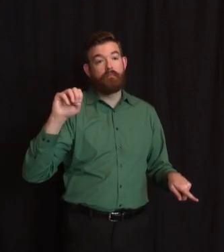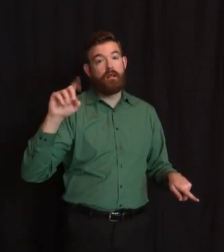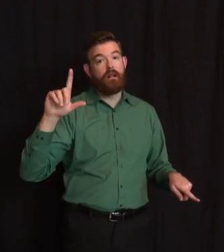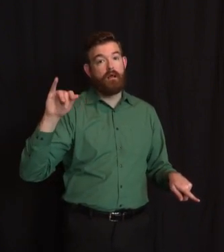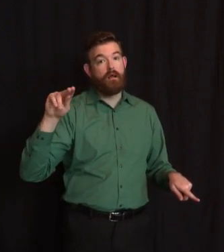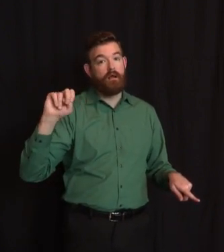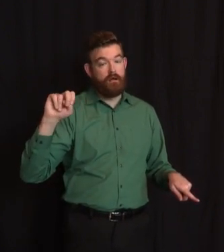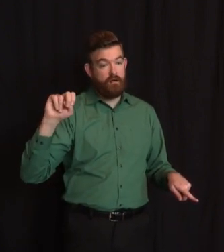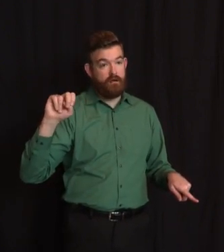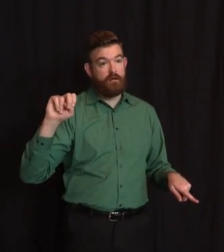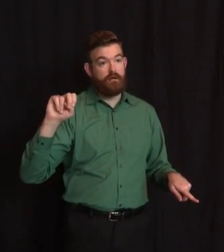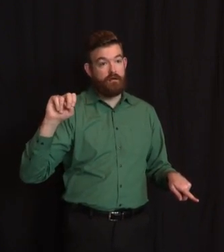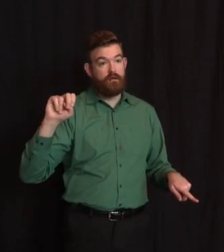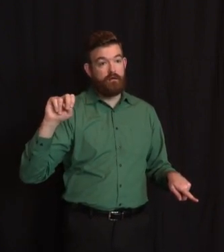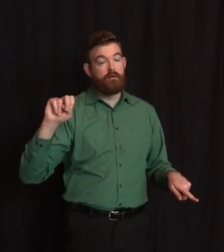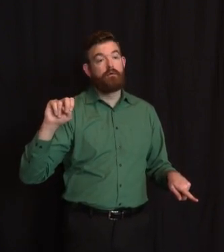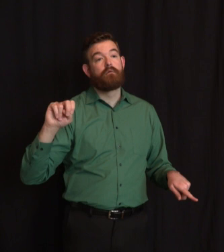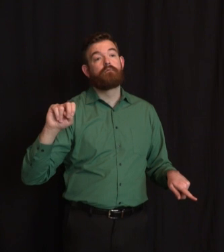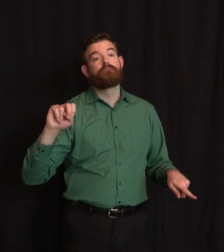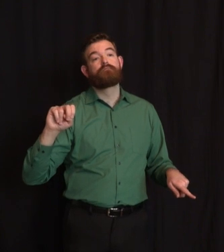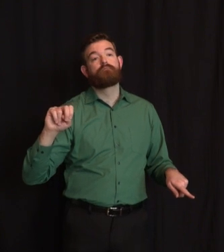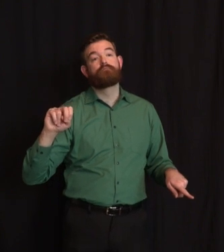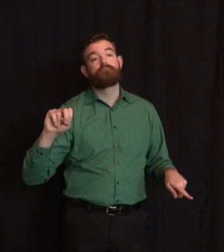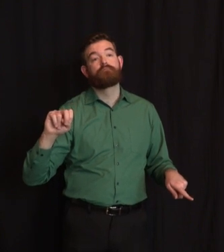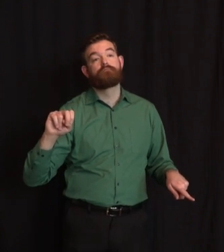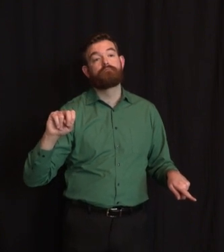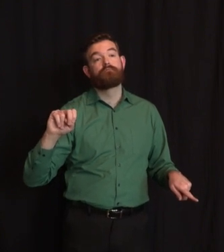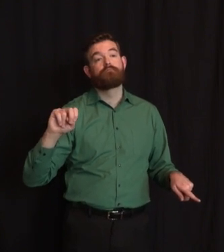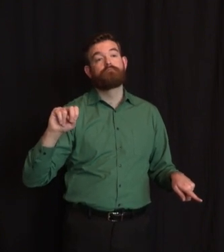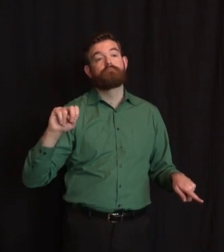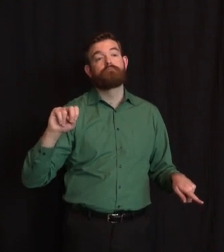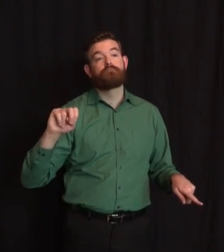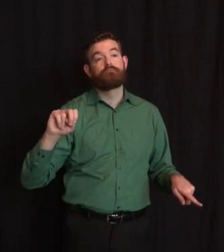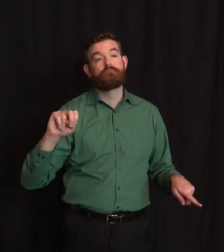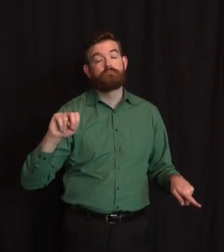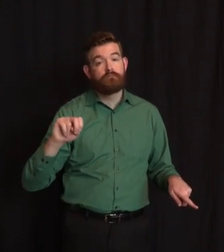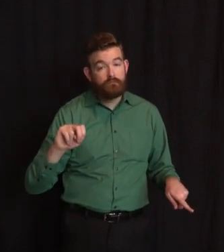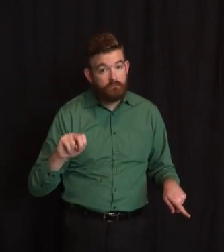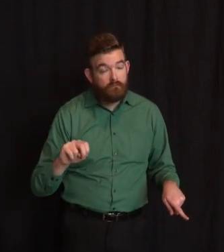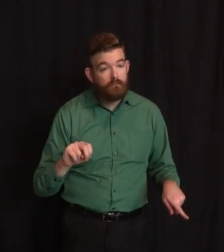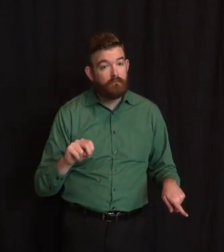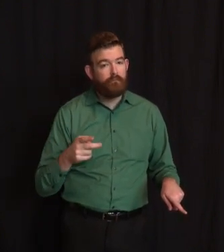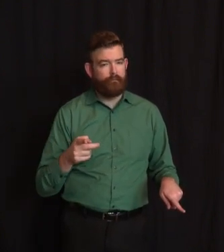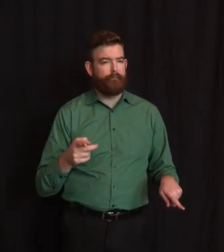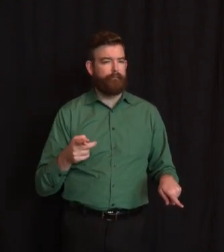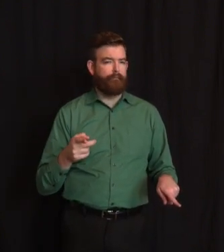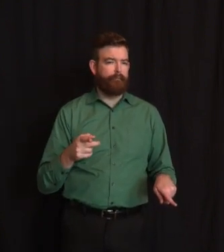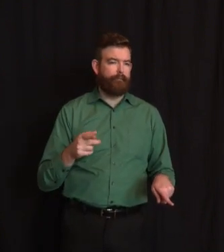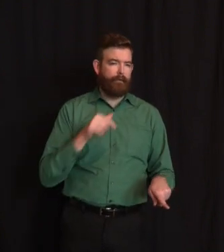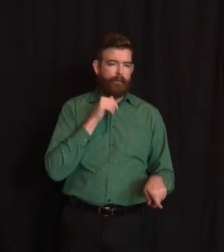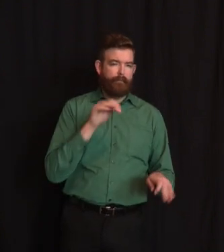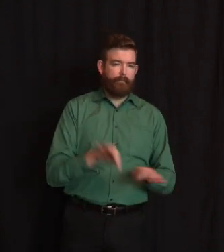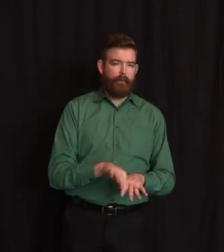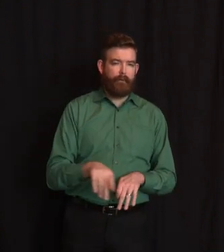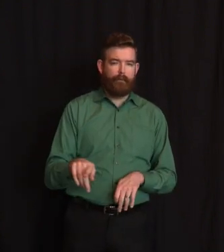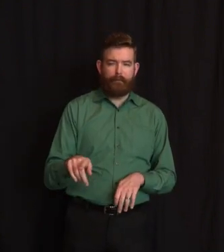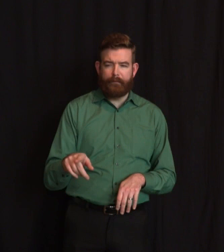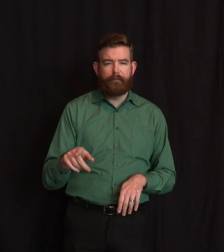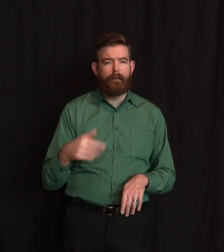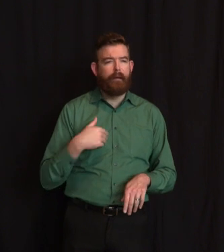civil and criminal immunity? Sure. So the civil immunity provisions in that bill only apply to simple negligence, so the types